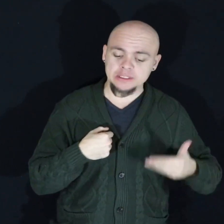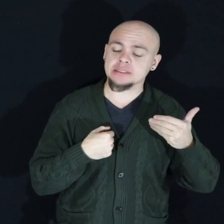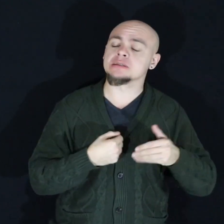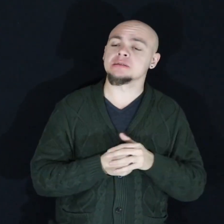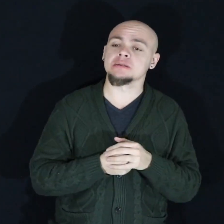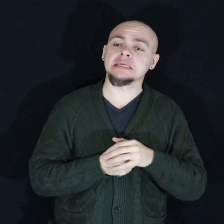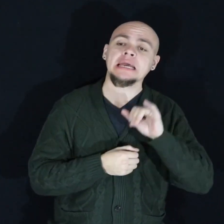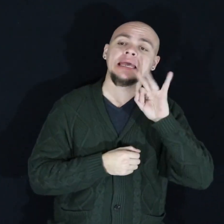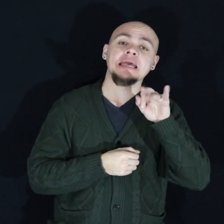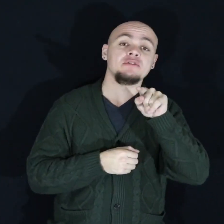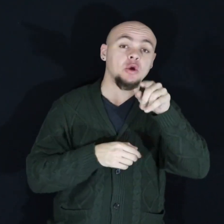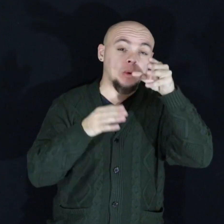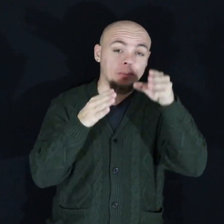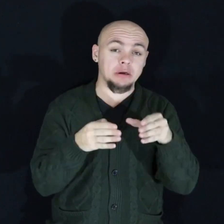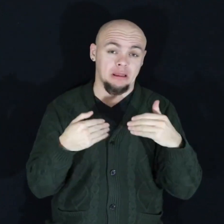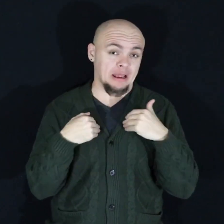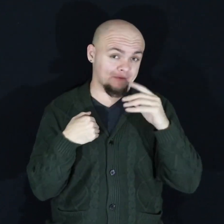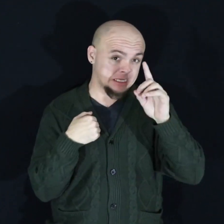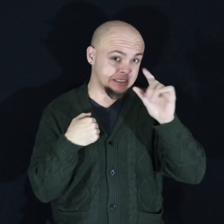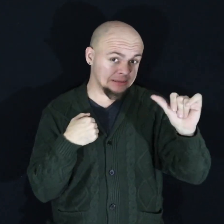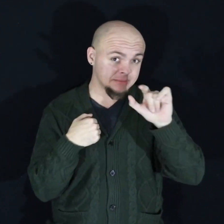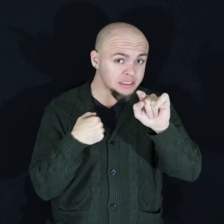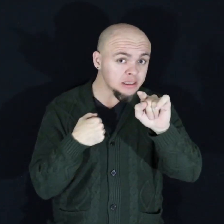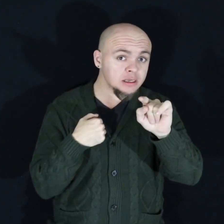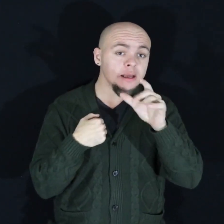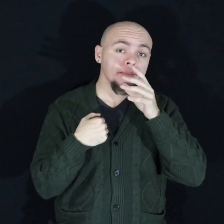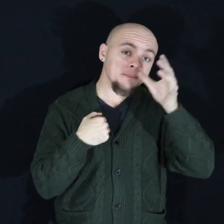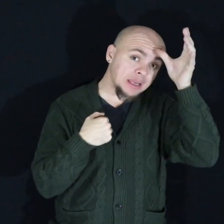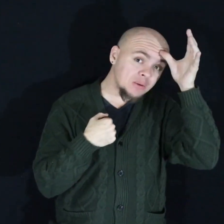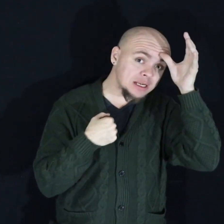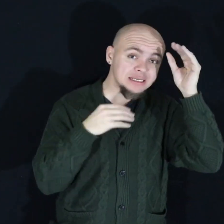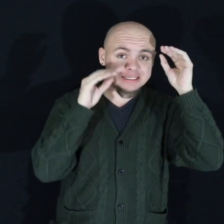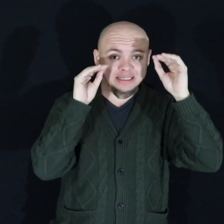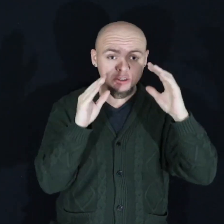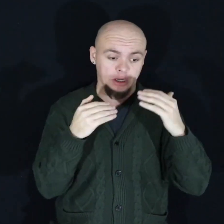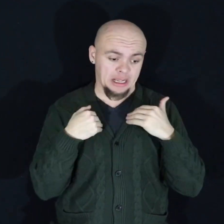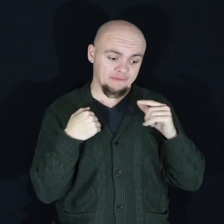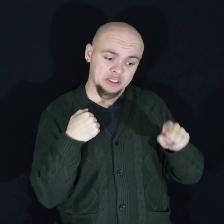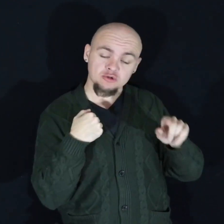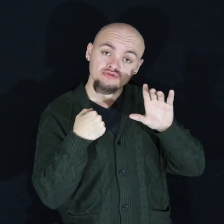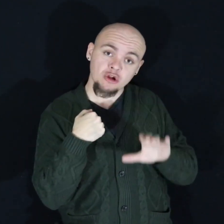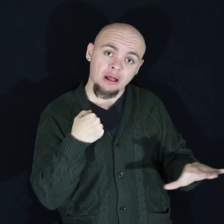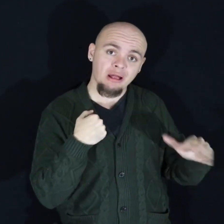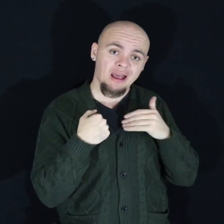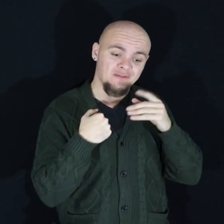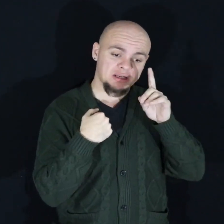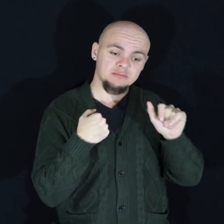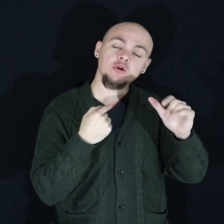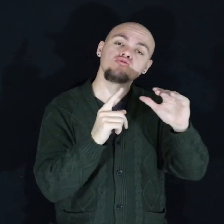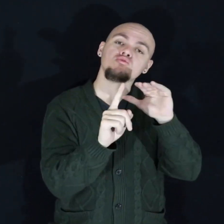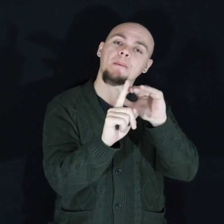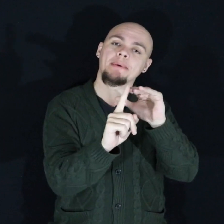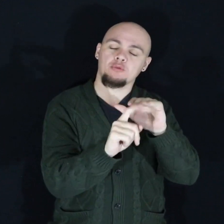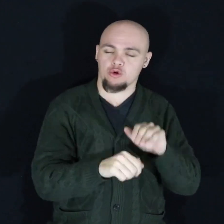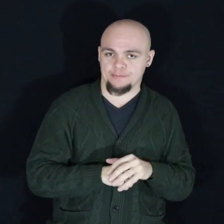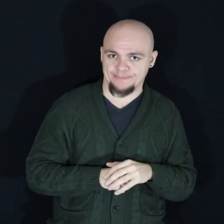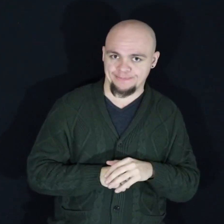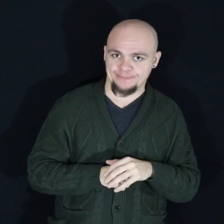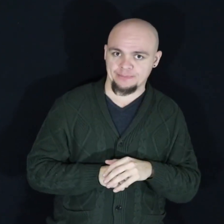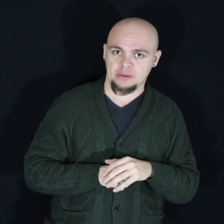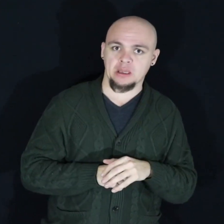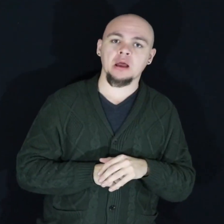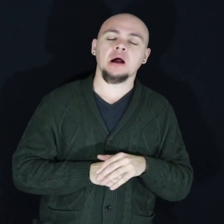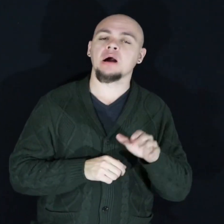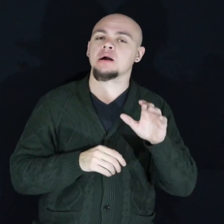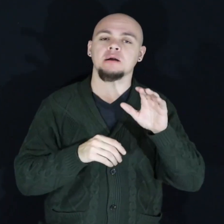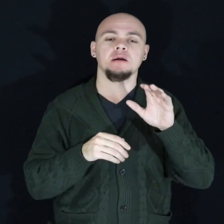if you are a person with a disability a parent or a teacher with a child with one remember this it is